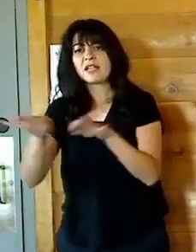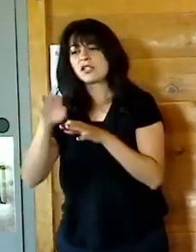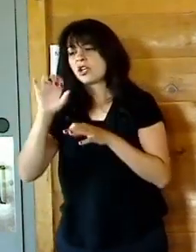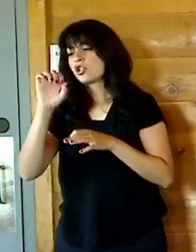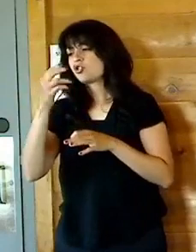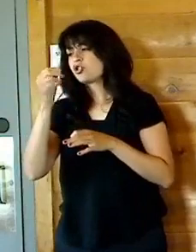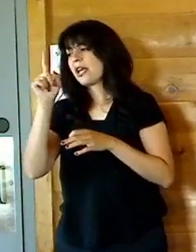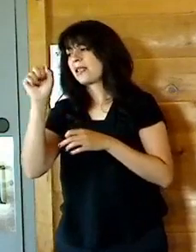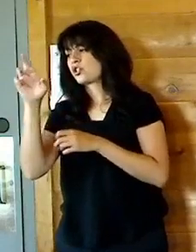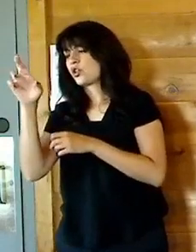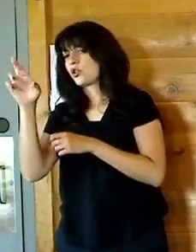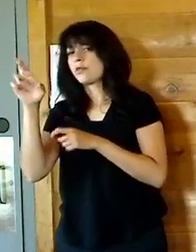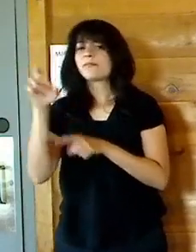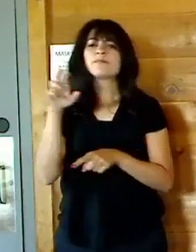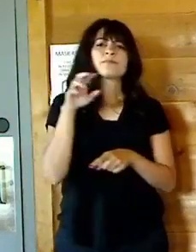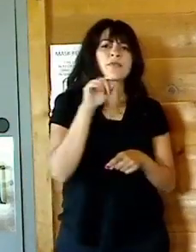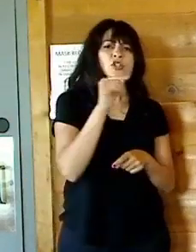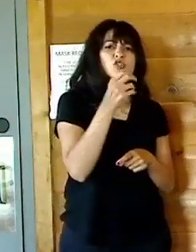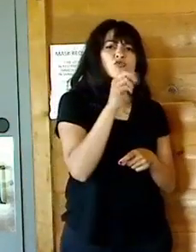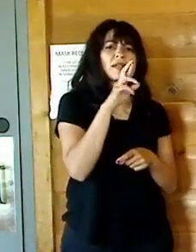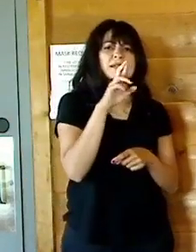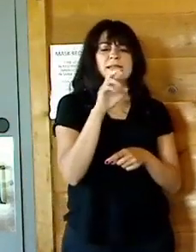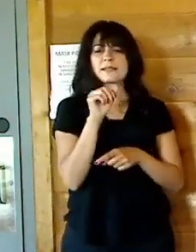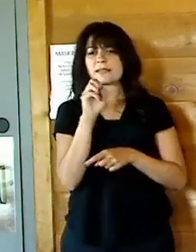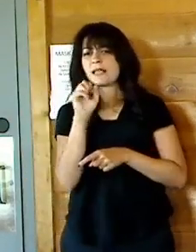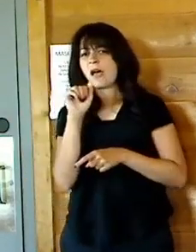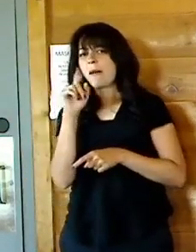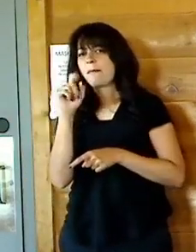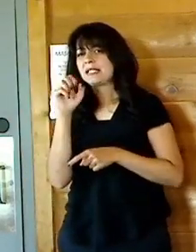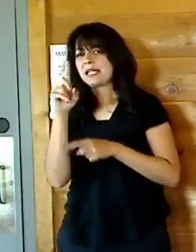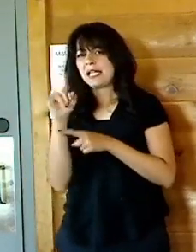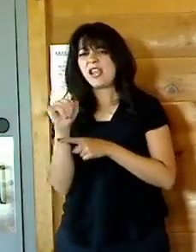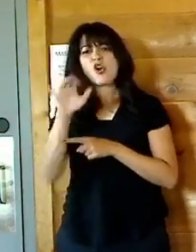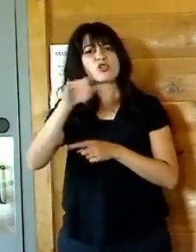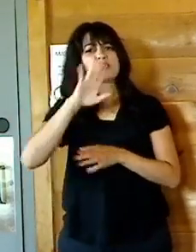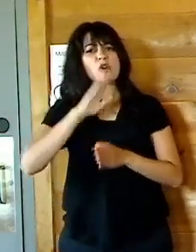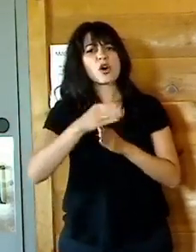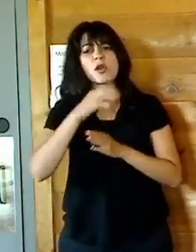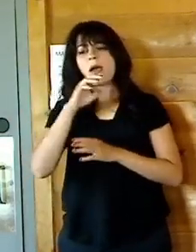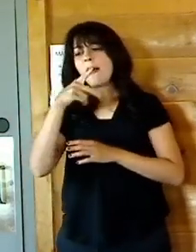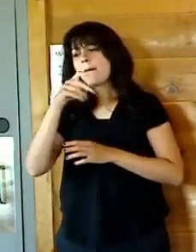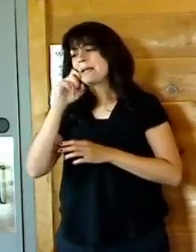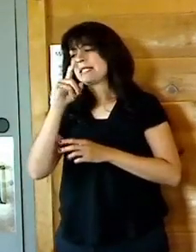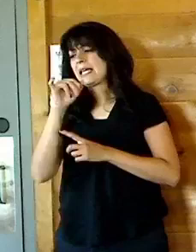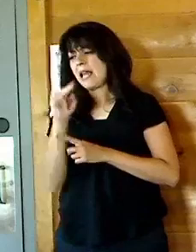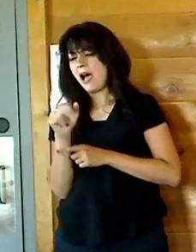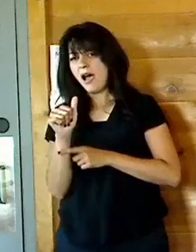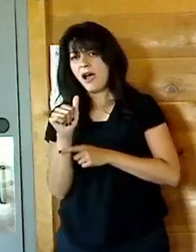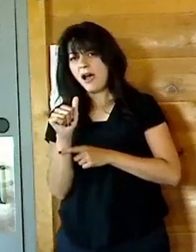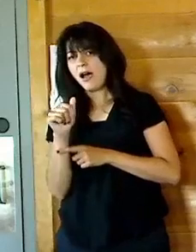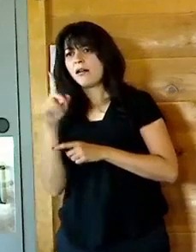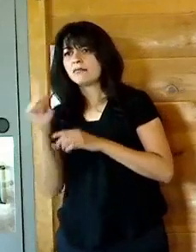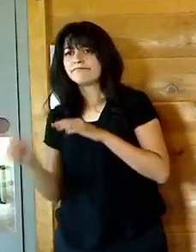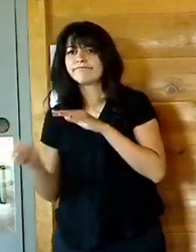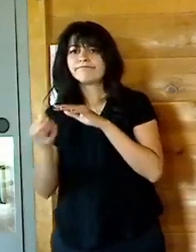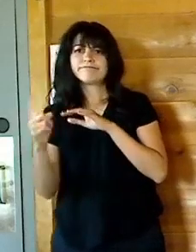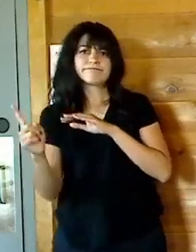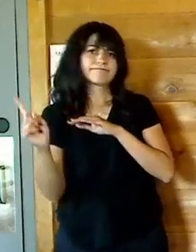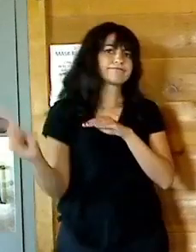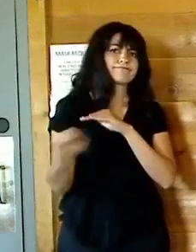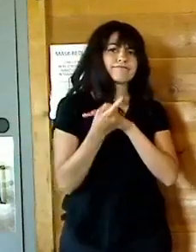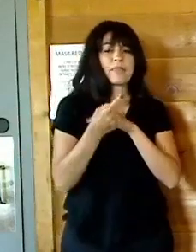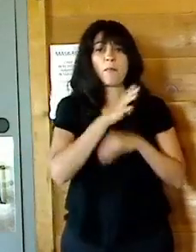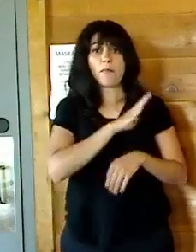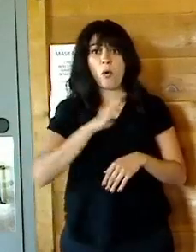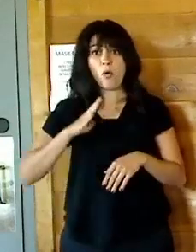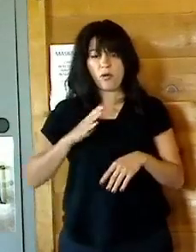Braschetti's point, her daughter Bettina, she came before the Wappinger town board many years ago actually before I got involved, to